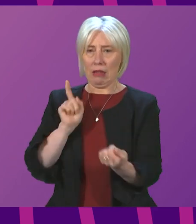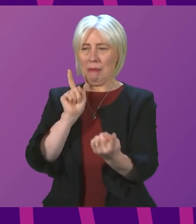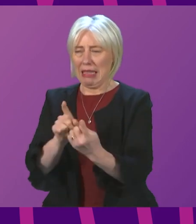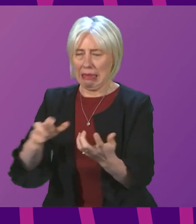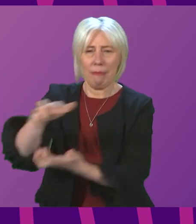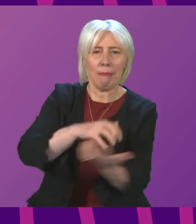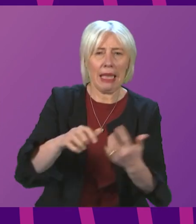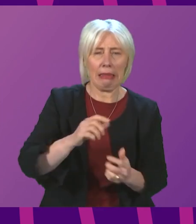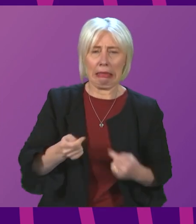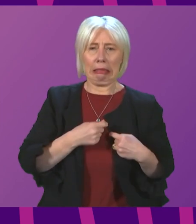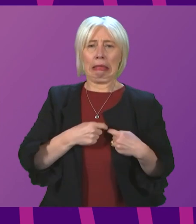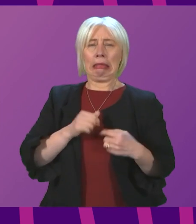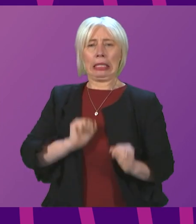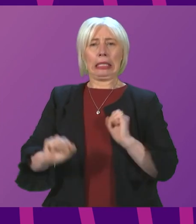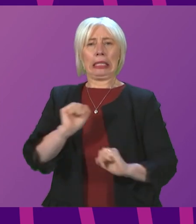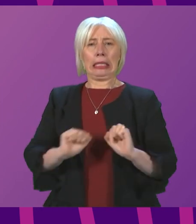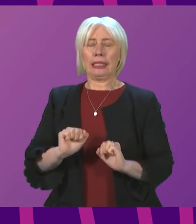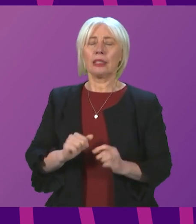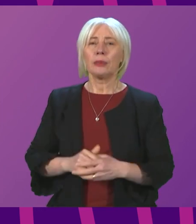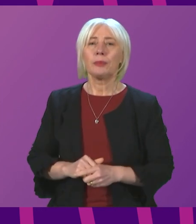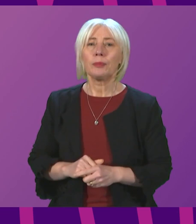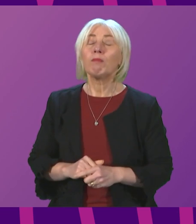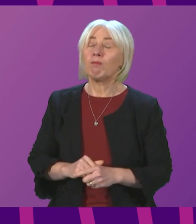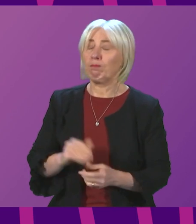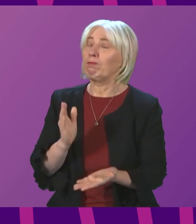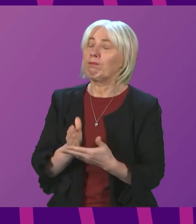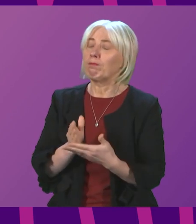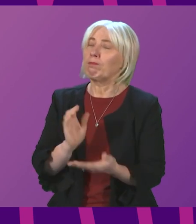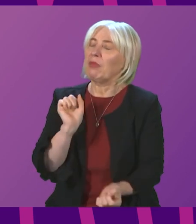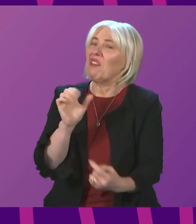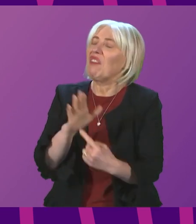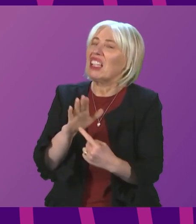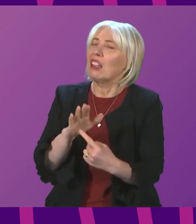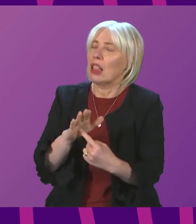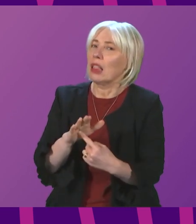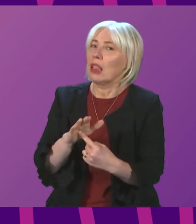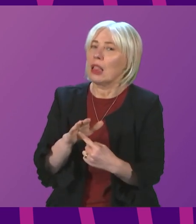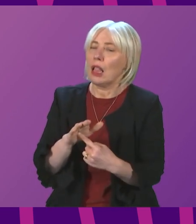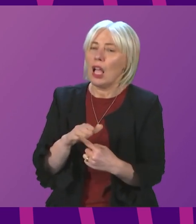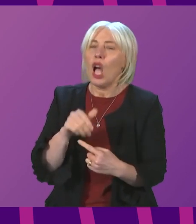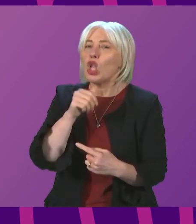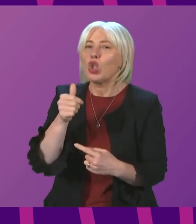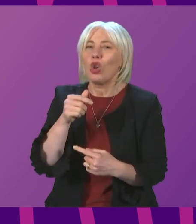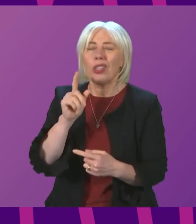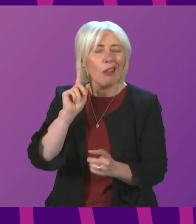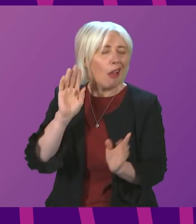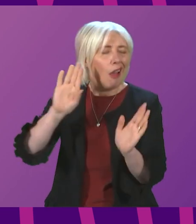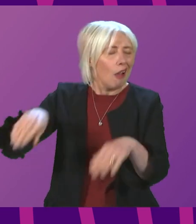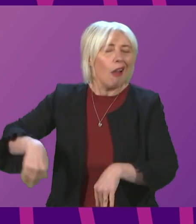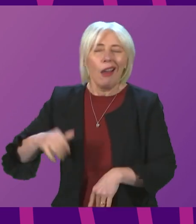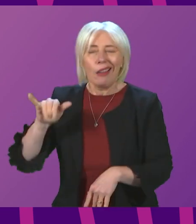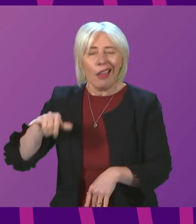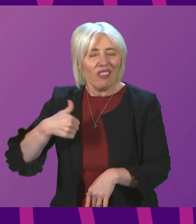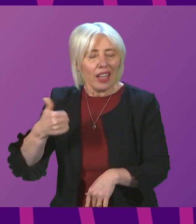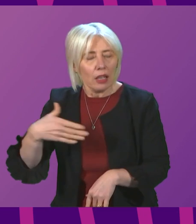I think this is a really important point that it is vital not to just pass over. The majority of us